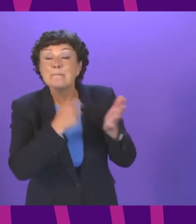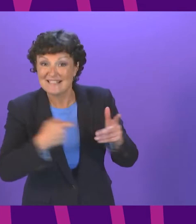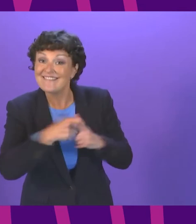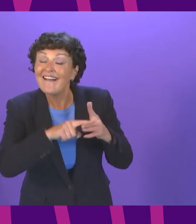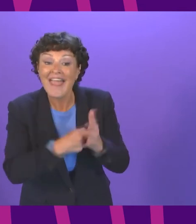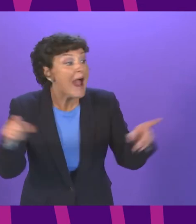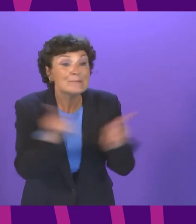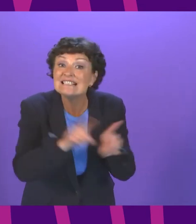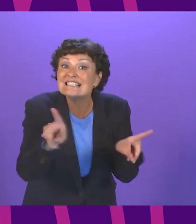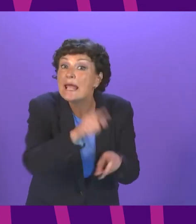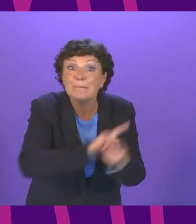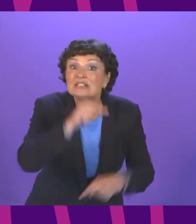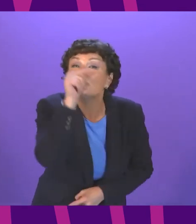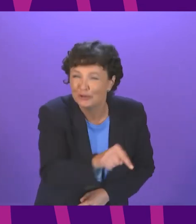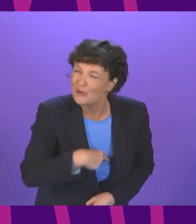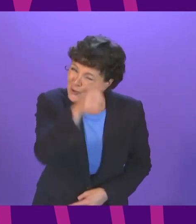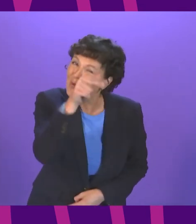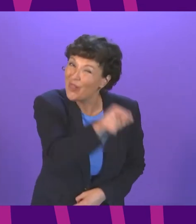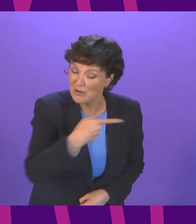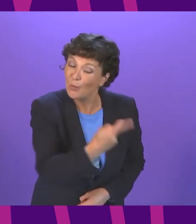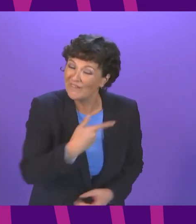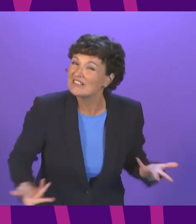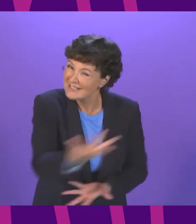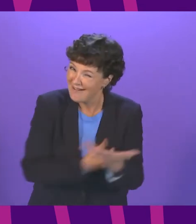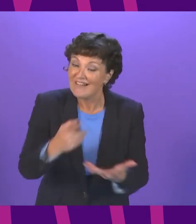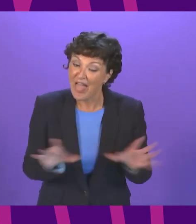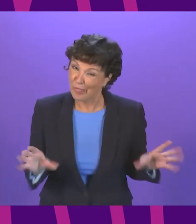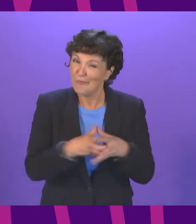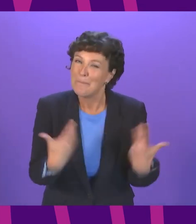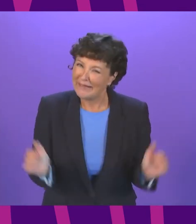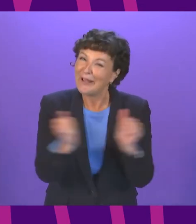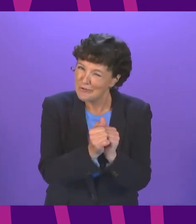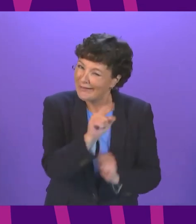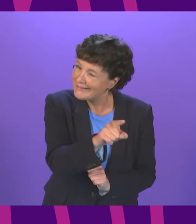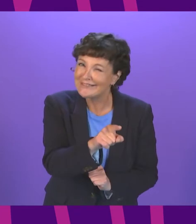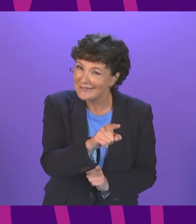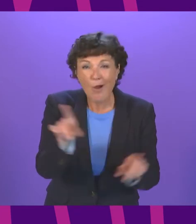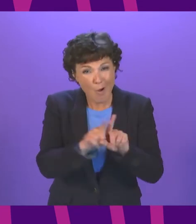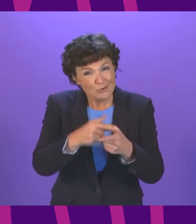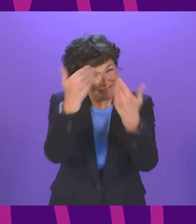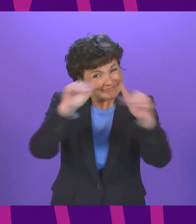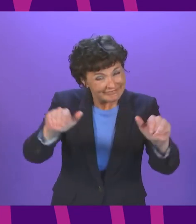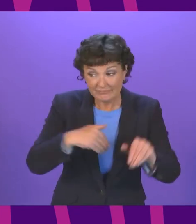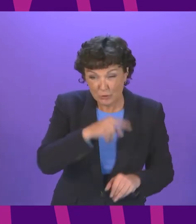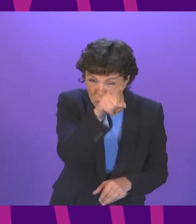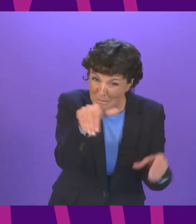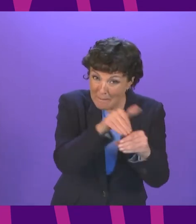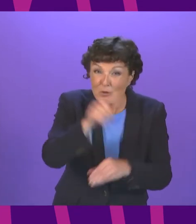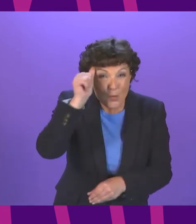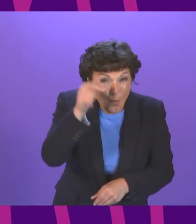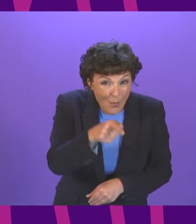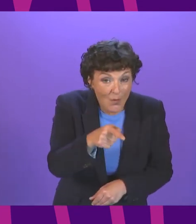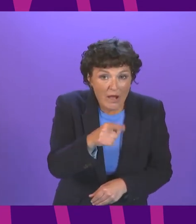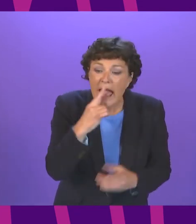Bureau meetings as you have attended and we have discussed this matter and the Bureau agreed that that was the way forward I would also add as I think the Member will be aware that